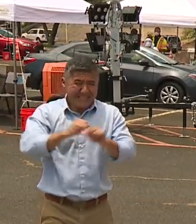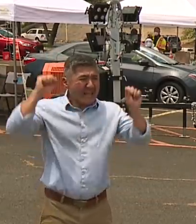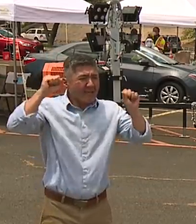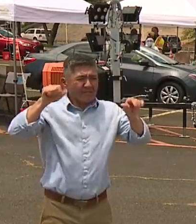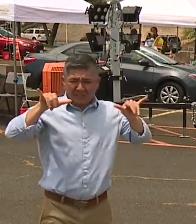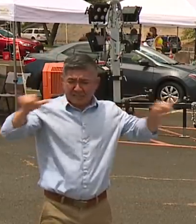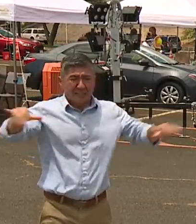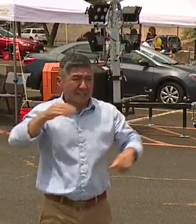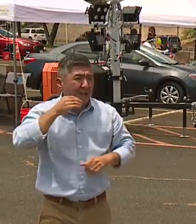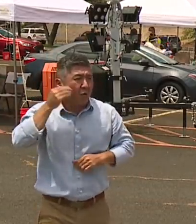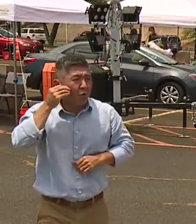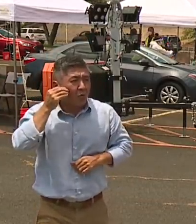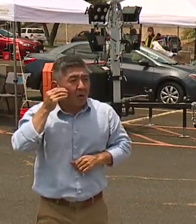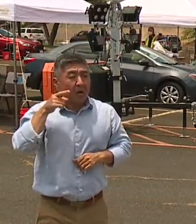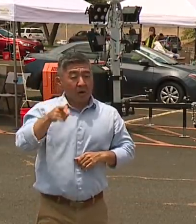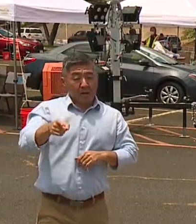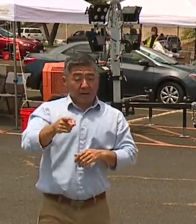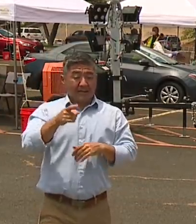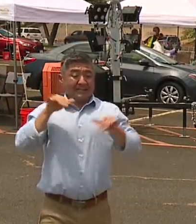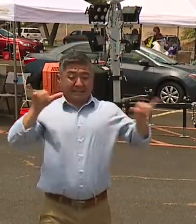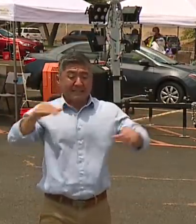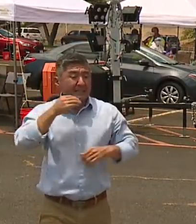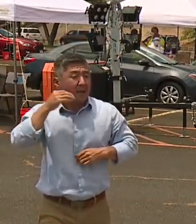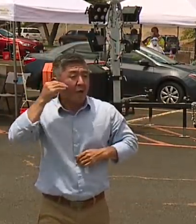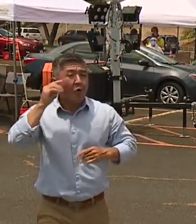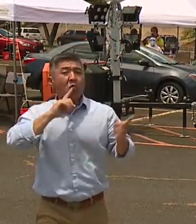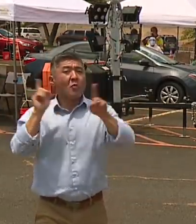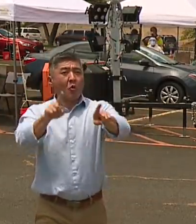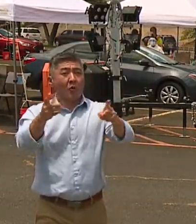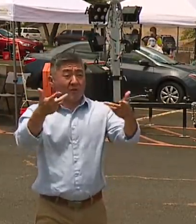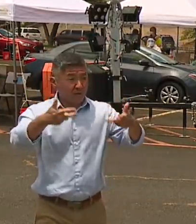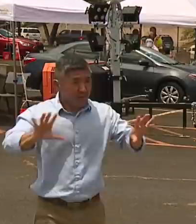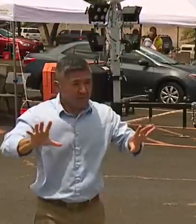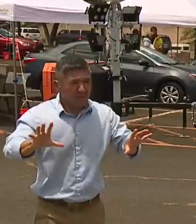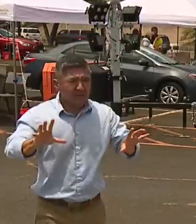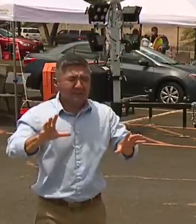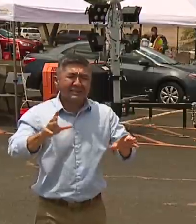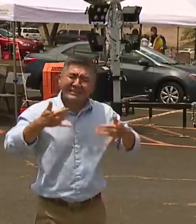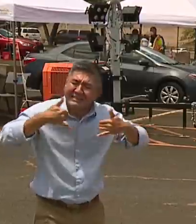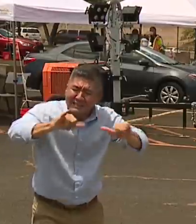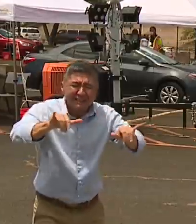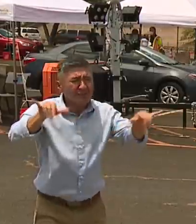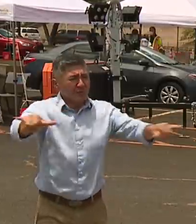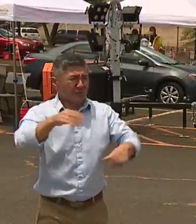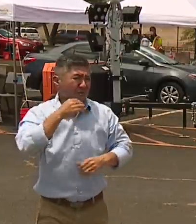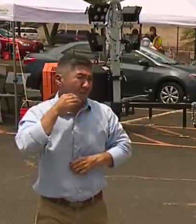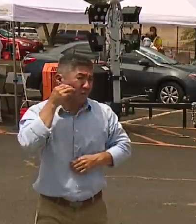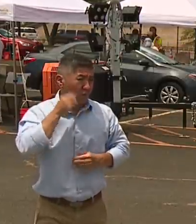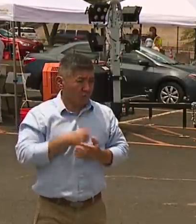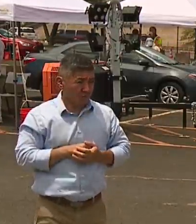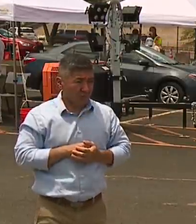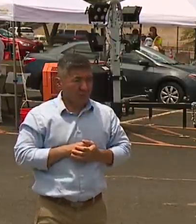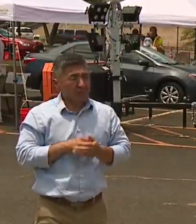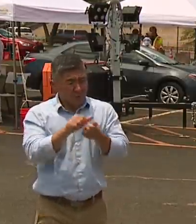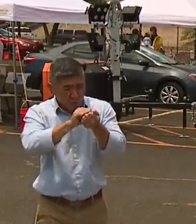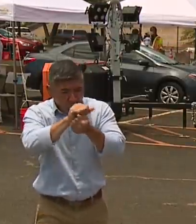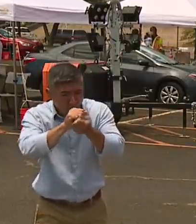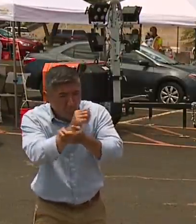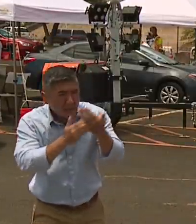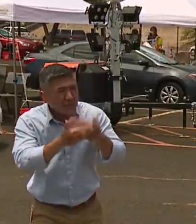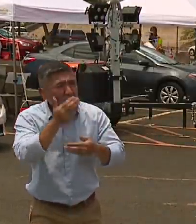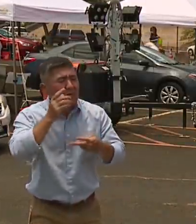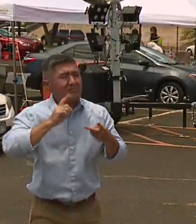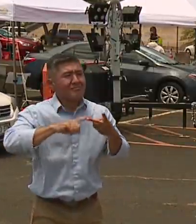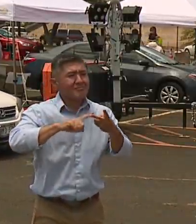anymore. I think it's important that everyone embraces the three W's, wearing a mask, washing your hands, and most importantly, watching your distance.